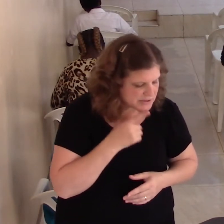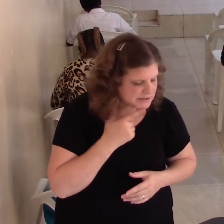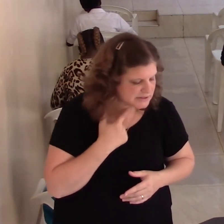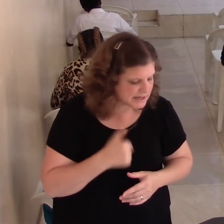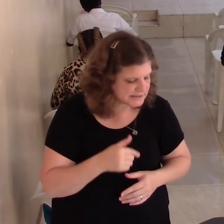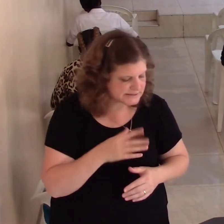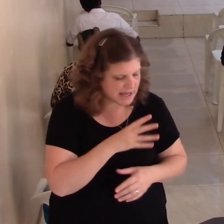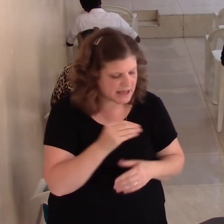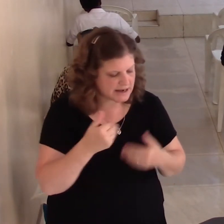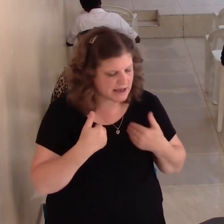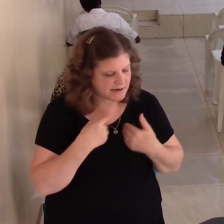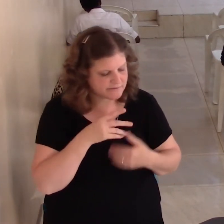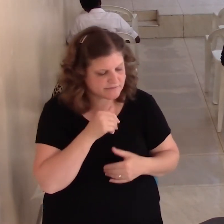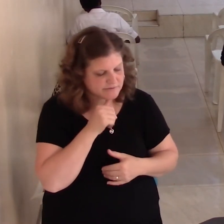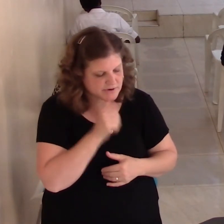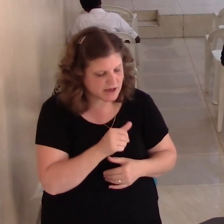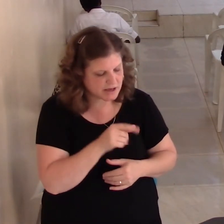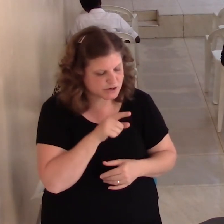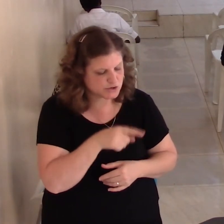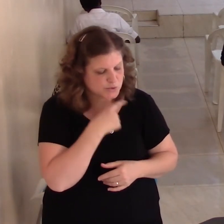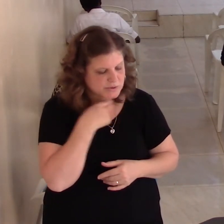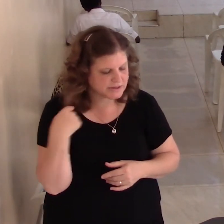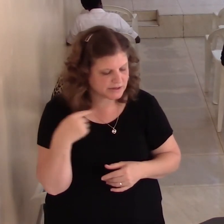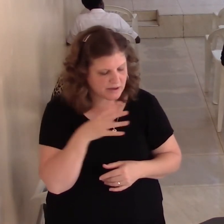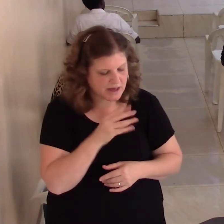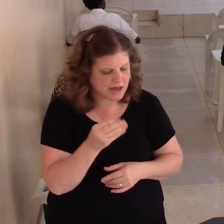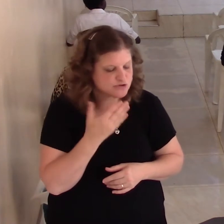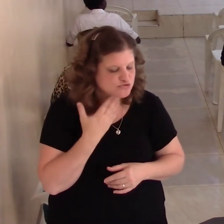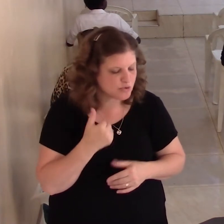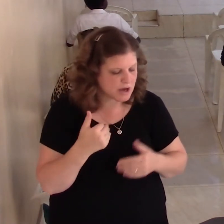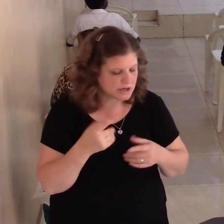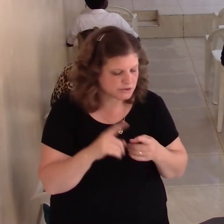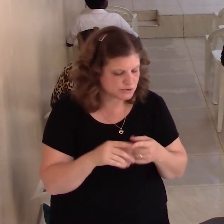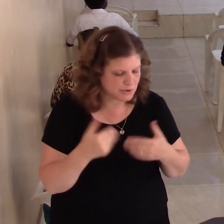war. And yet you have not, because you ask not. You ask and receive not.